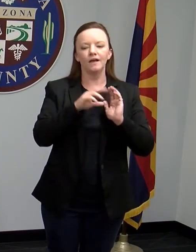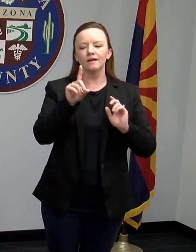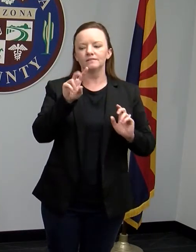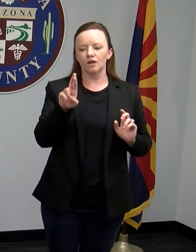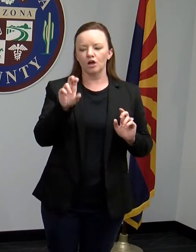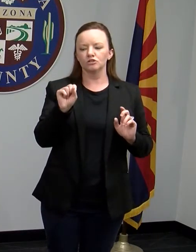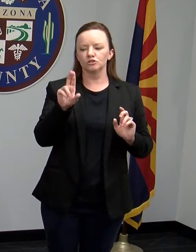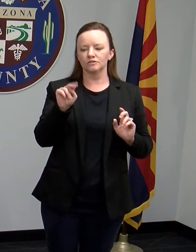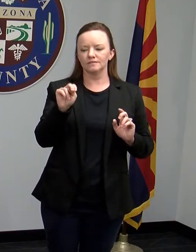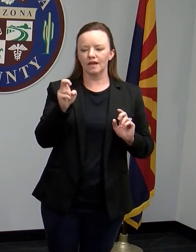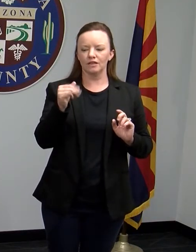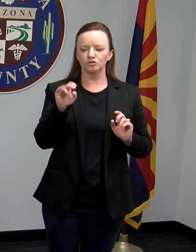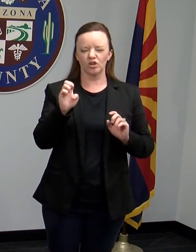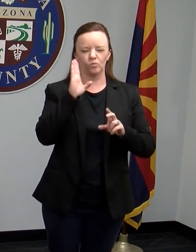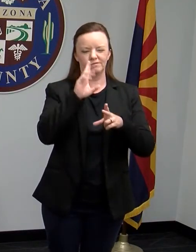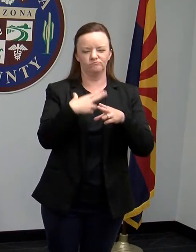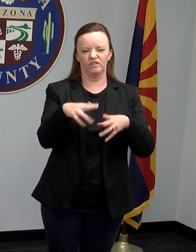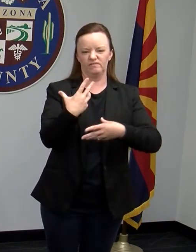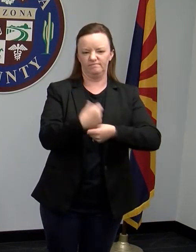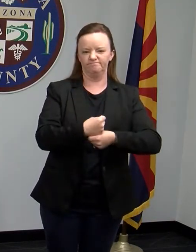Sonenschein will talk about that just a little bit.